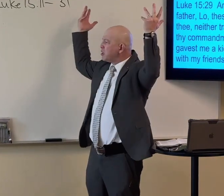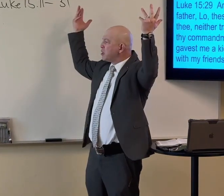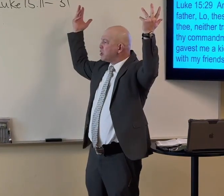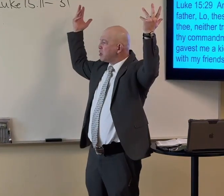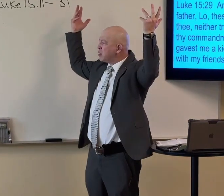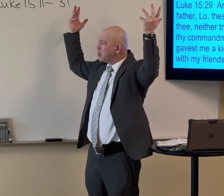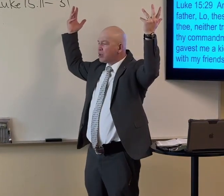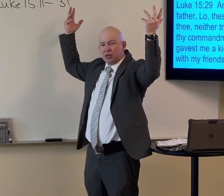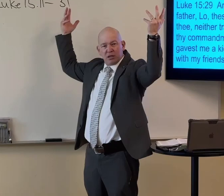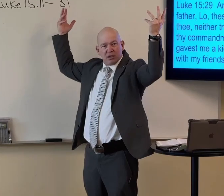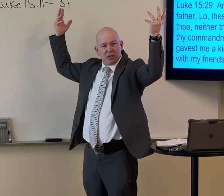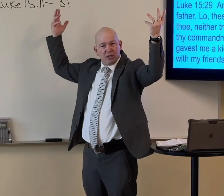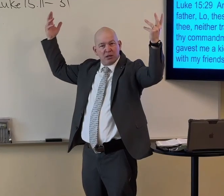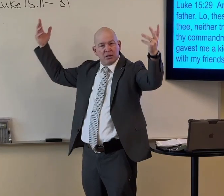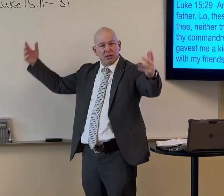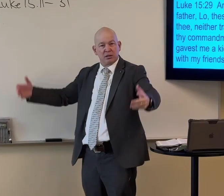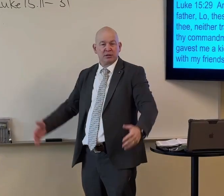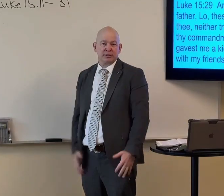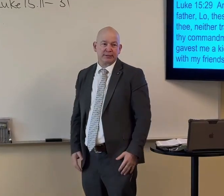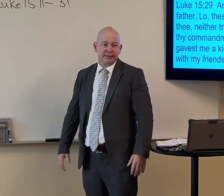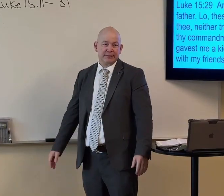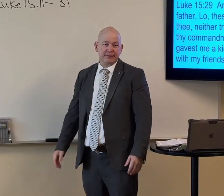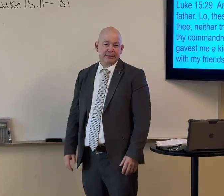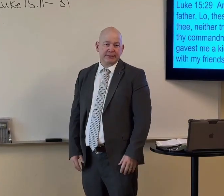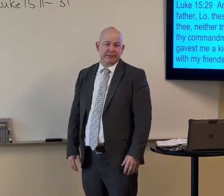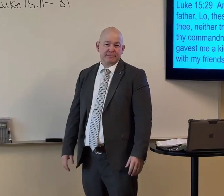Why can't I go celebrate with my friends? You know?